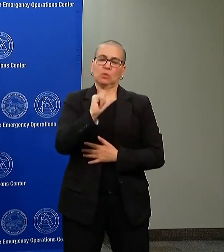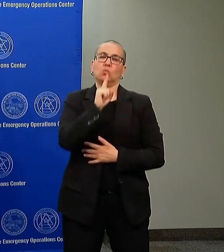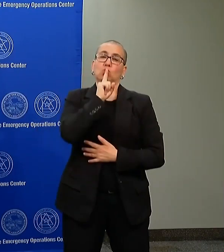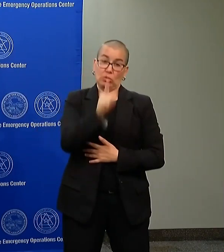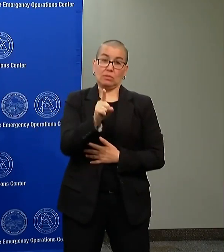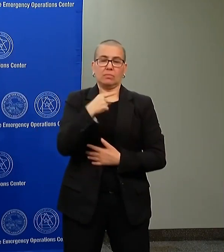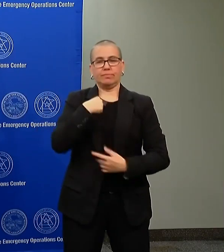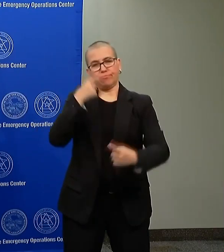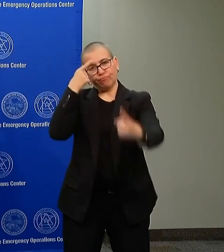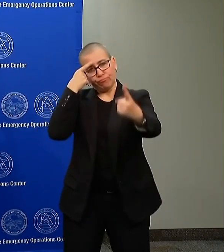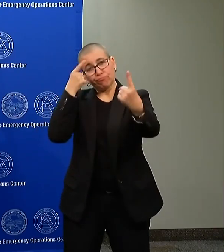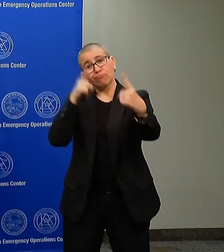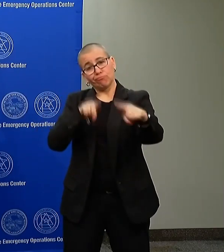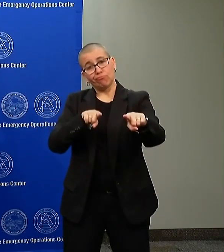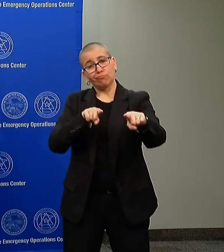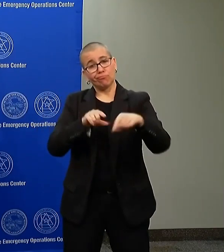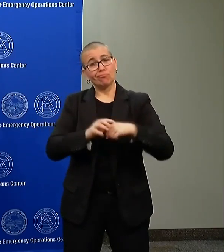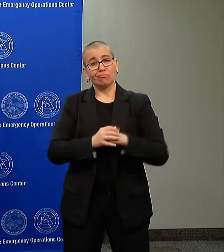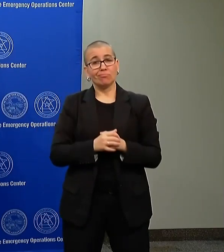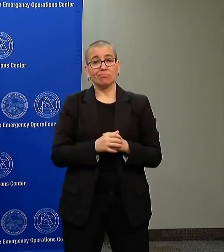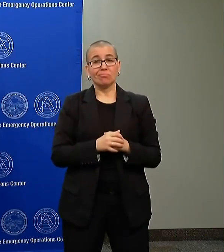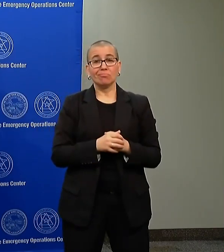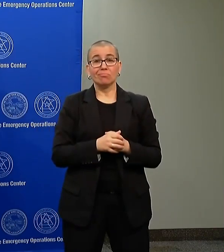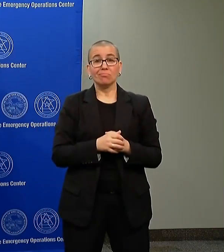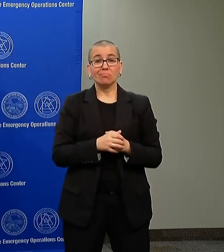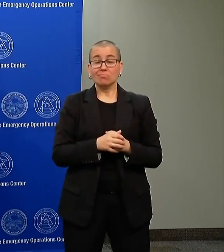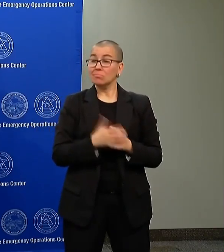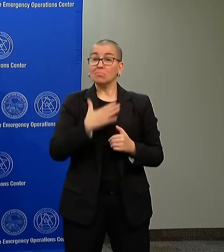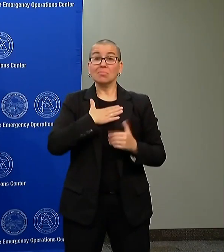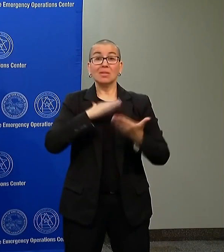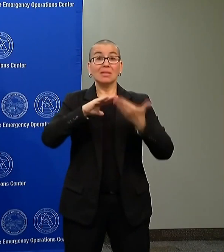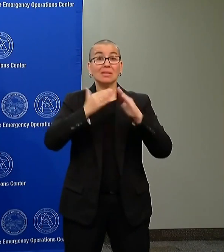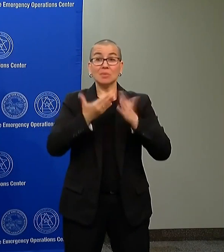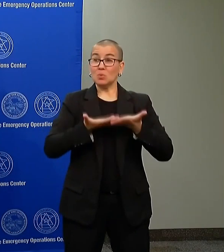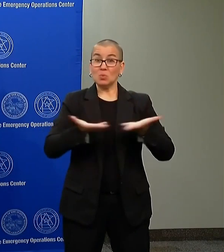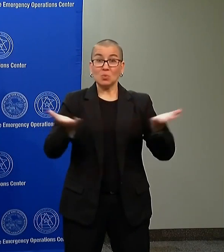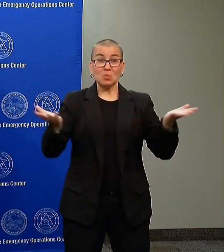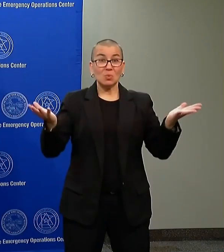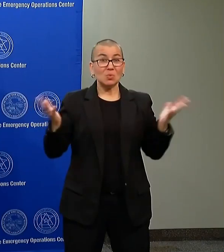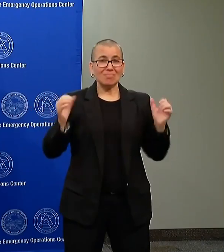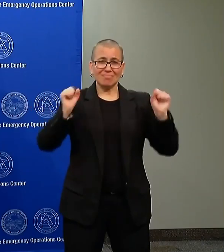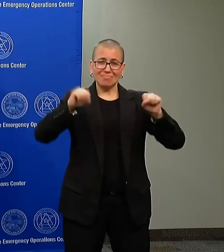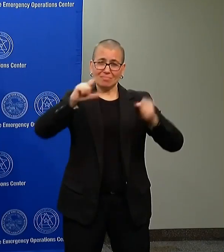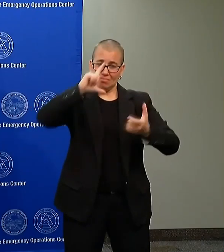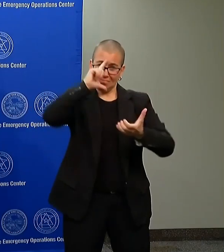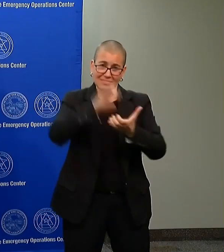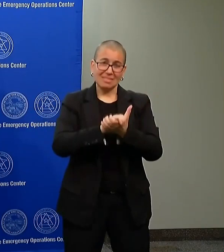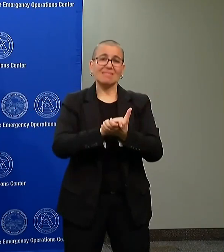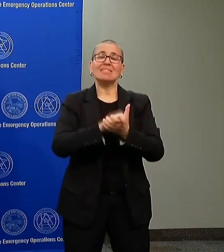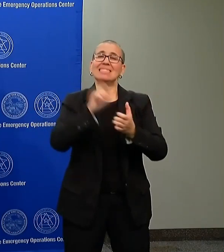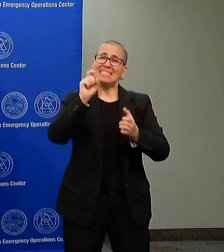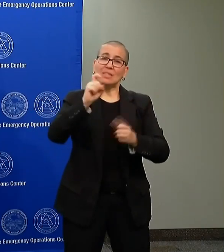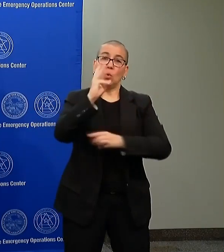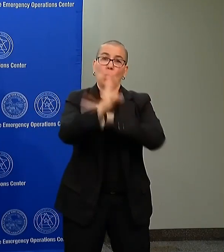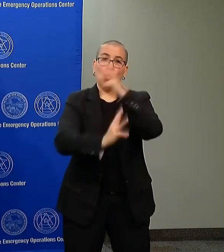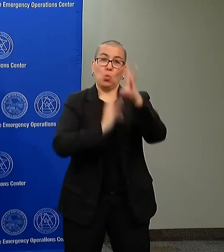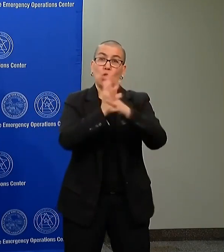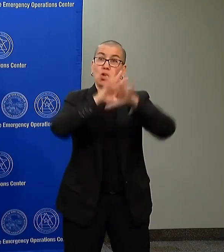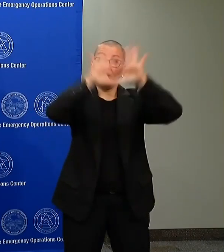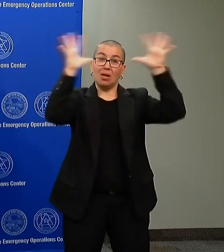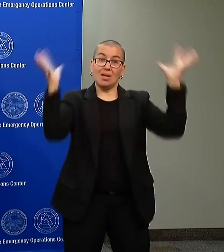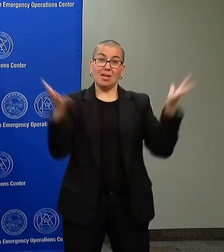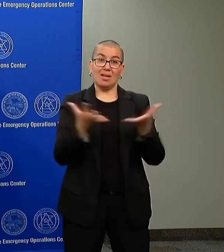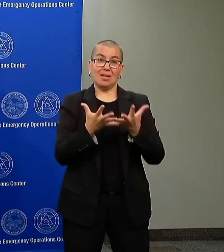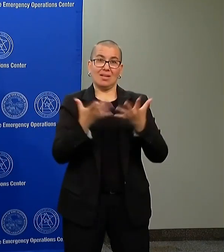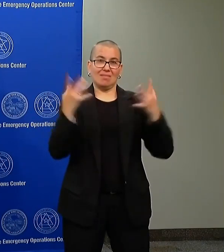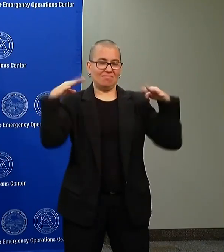who believe what I just said, who wholeheartedly need the world to hear that Mr. Floyd should be alive, that someone